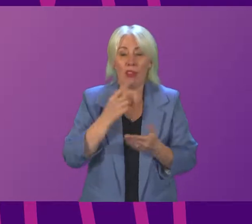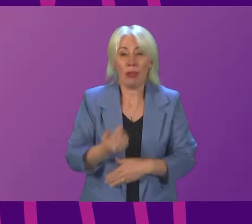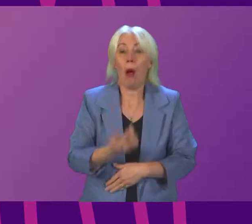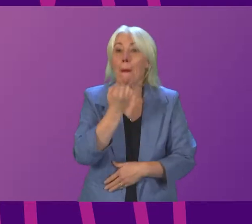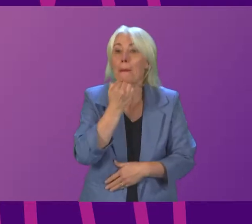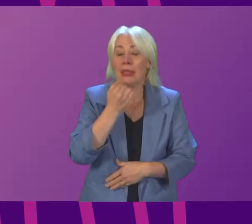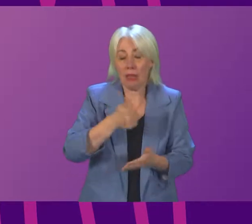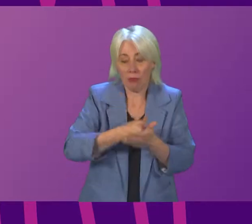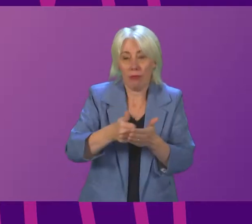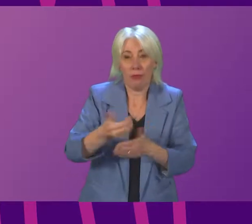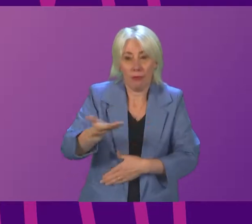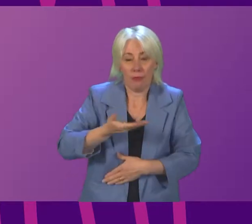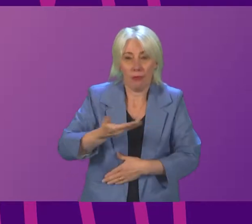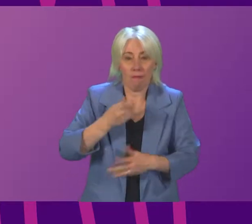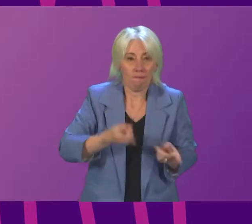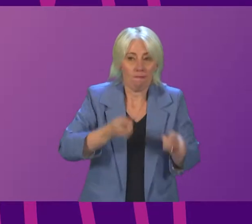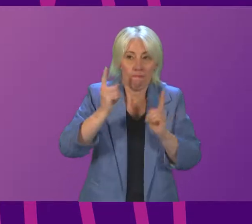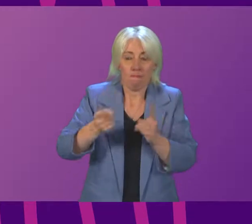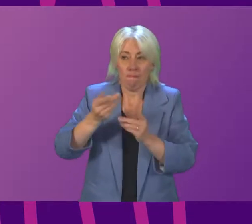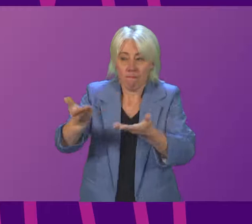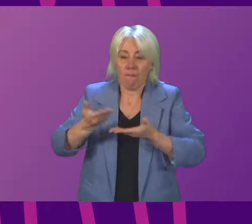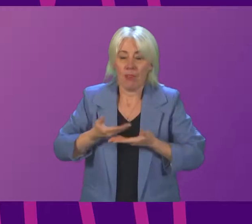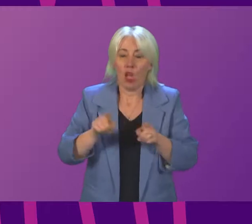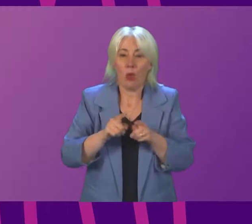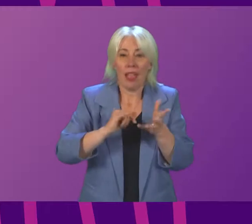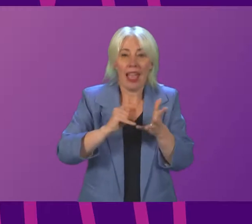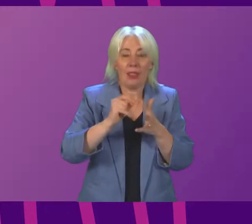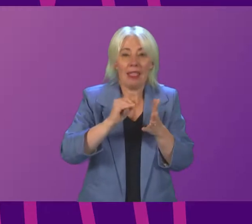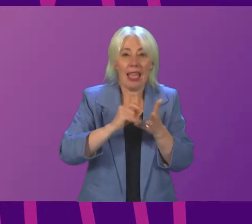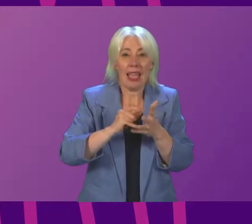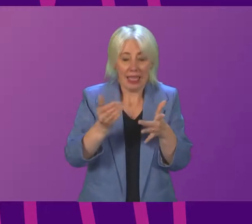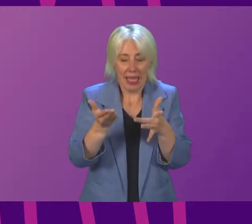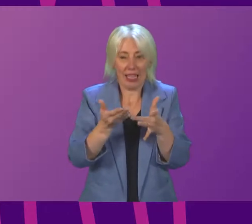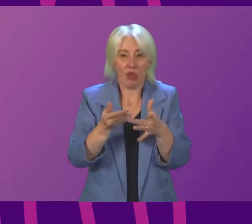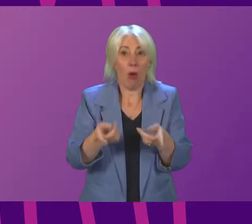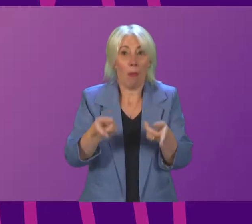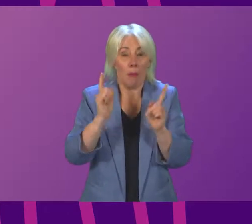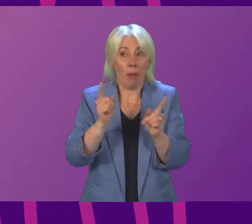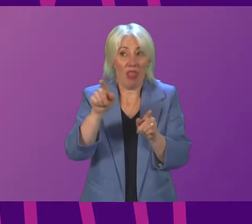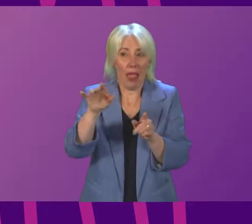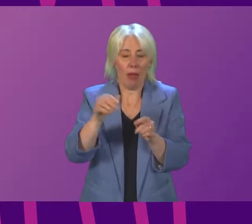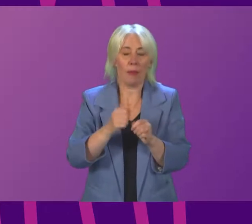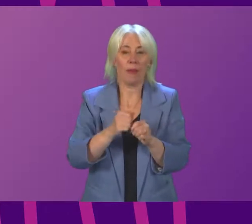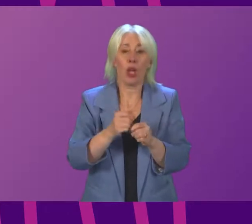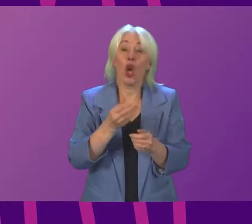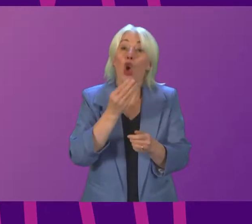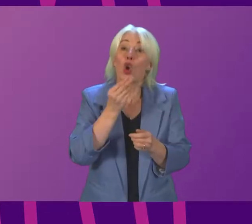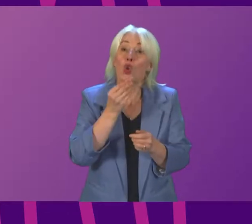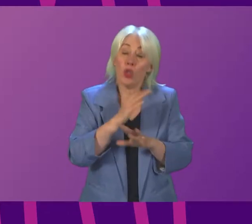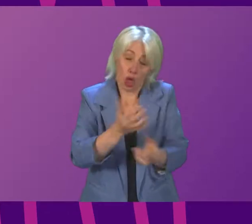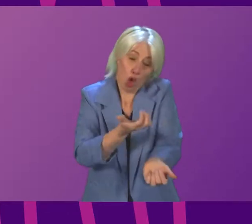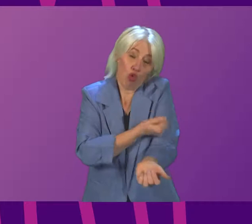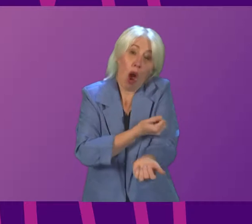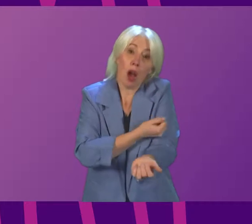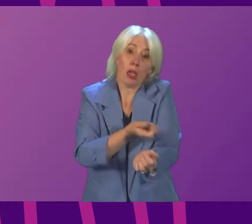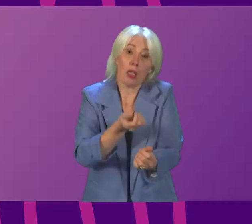of lengthy discussions with officials and with the SPS, including the interim chief executive. The use of illegal drugs in prisons can't be tolerated